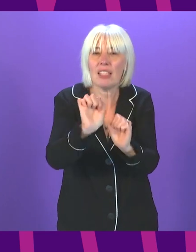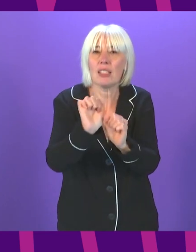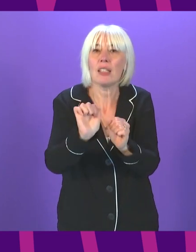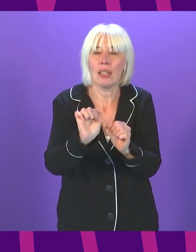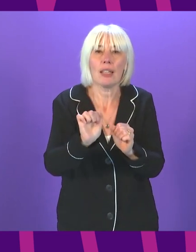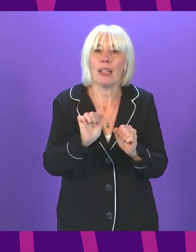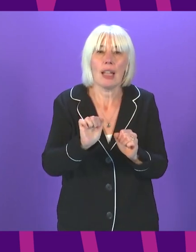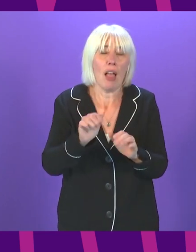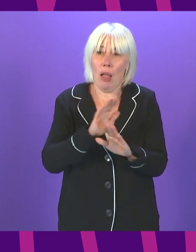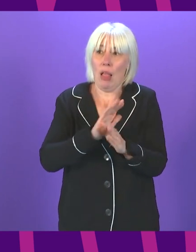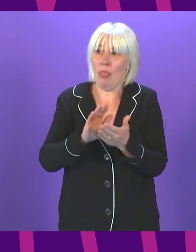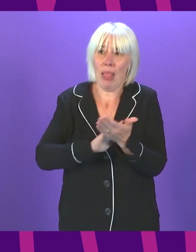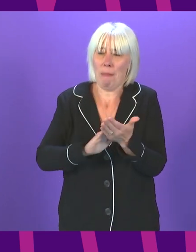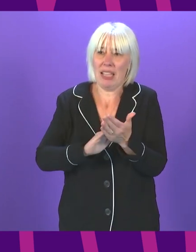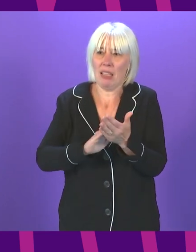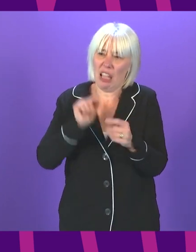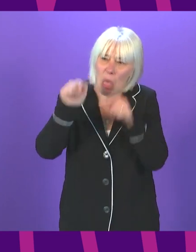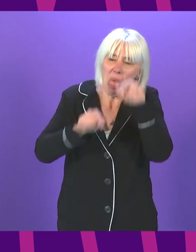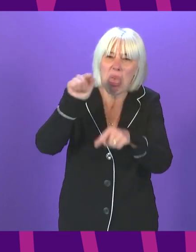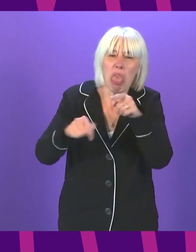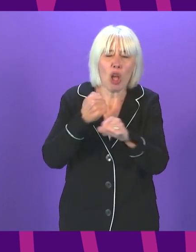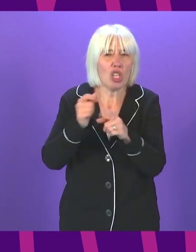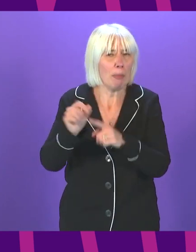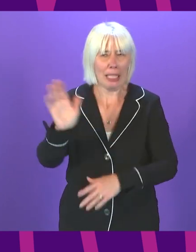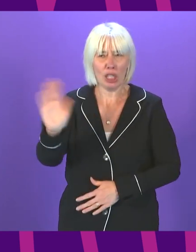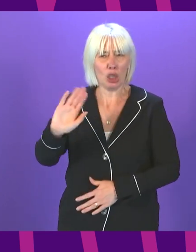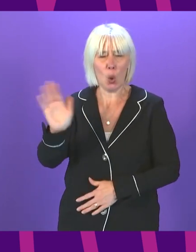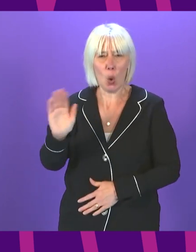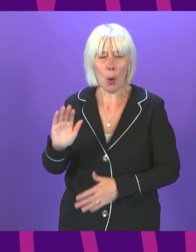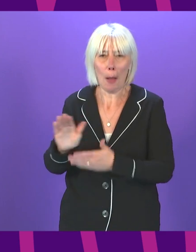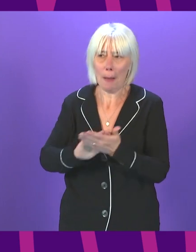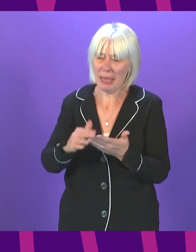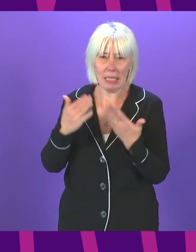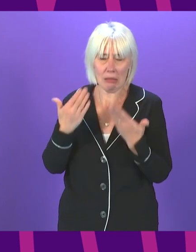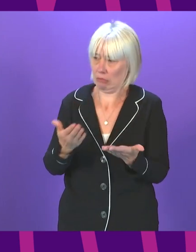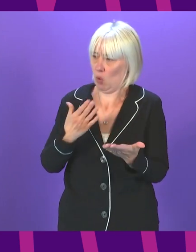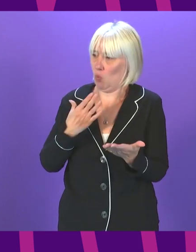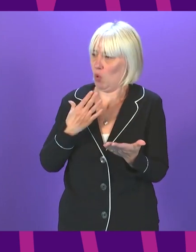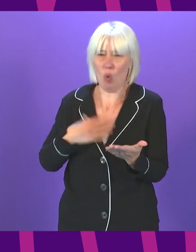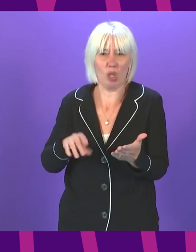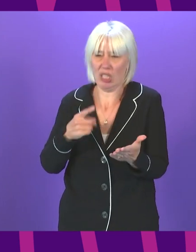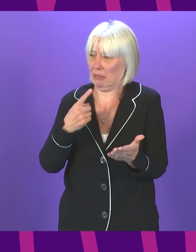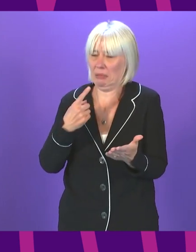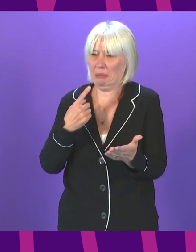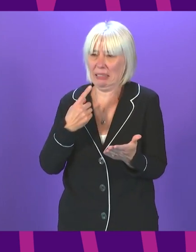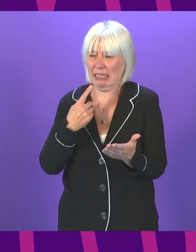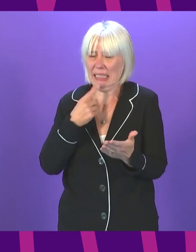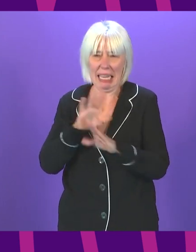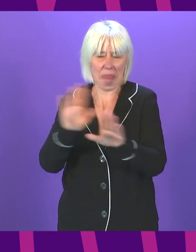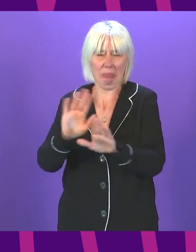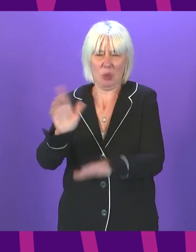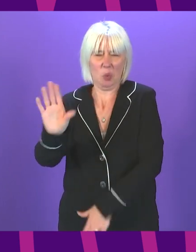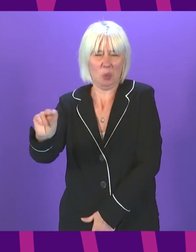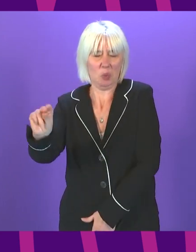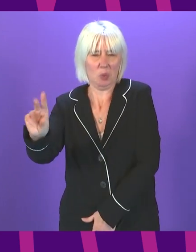is not attacking GPs. And I think it is incumbent on all of us not to engage in suggestions like that. The